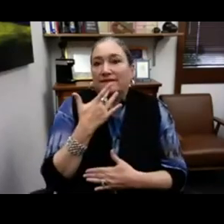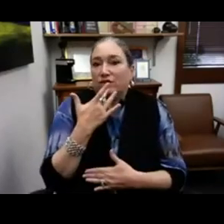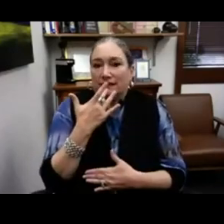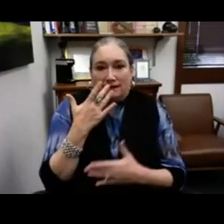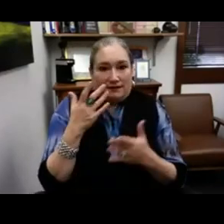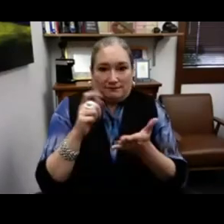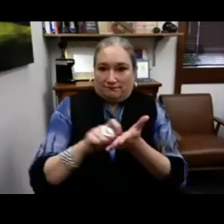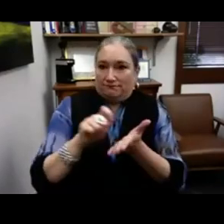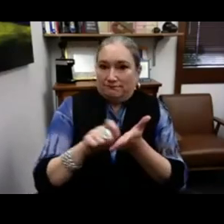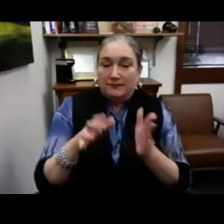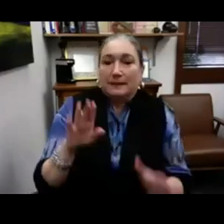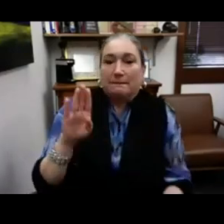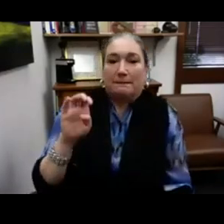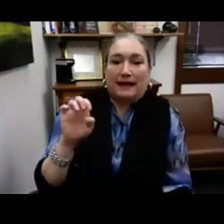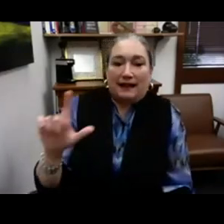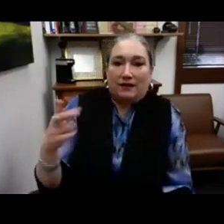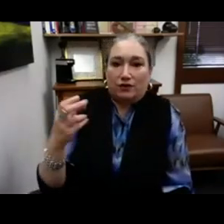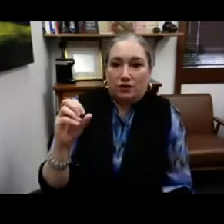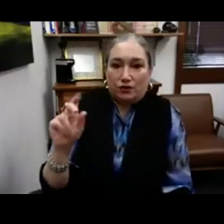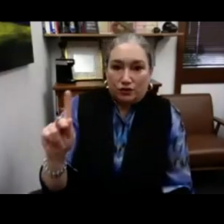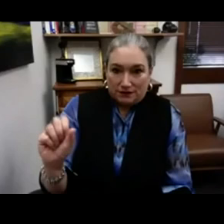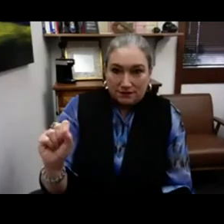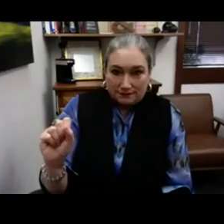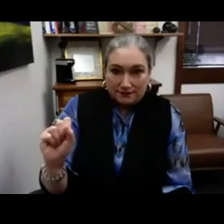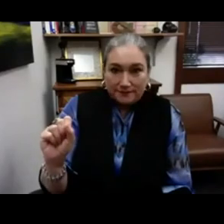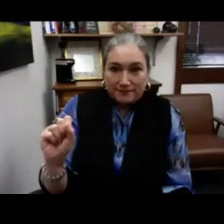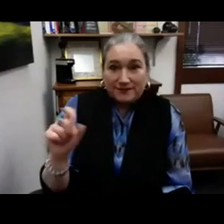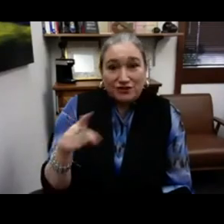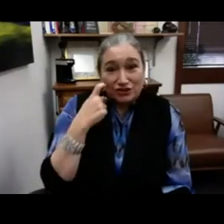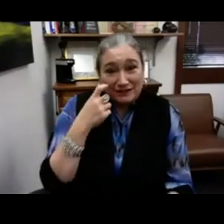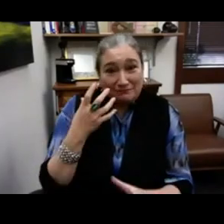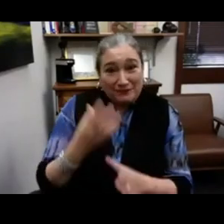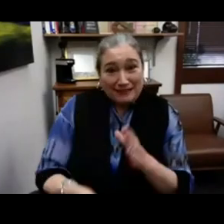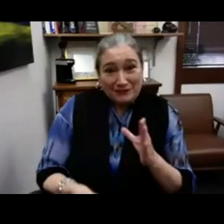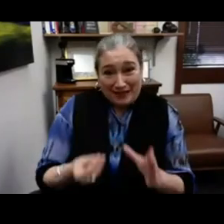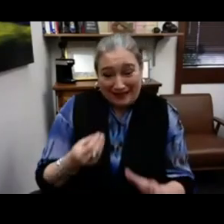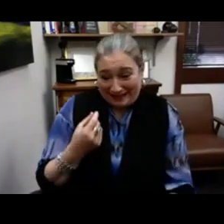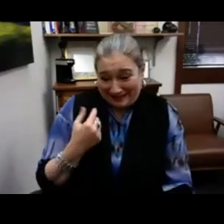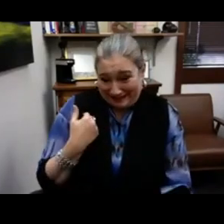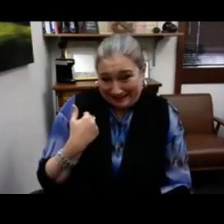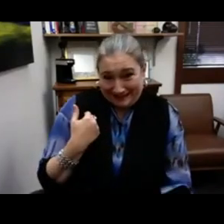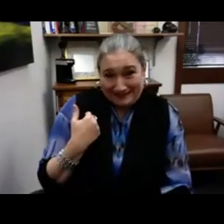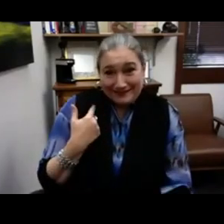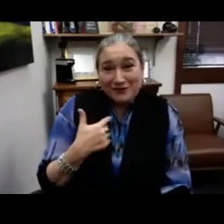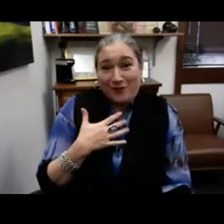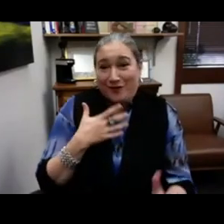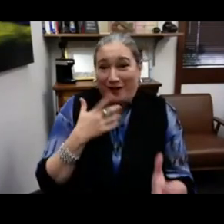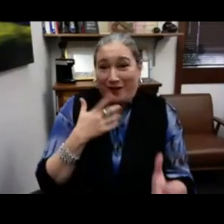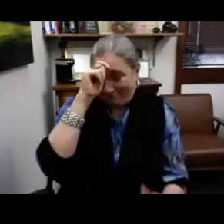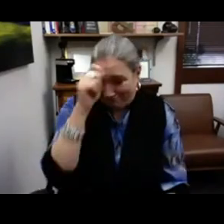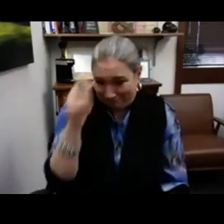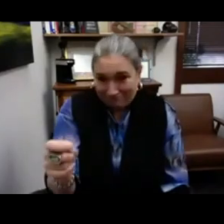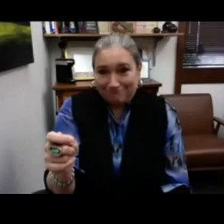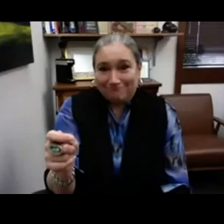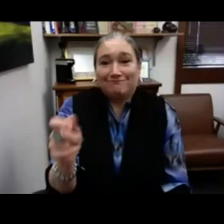isolation. This is actually from my favorite author, Bell Hooks. Unfortunately, she just passed